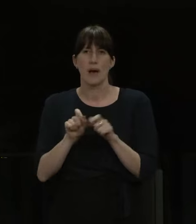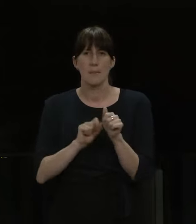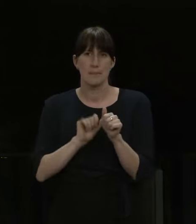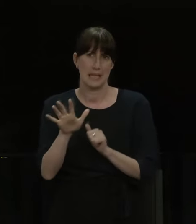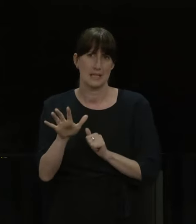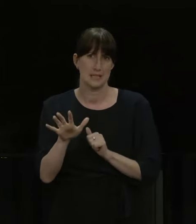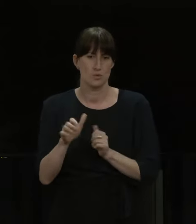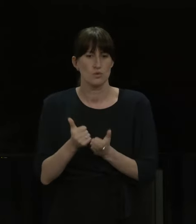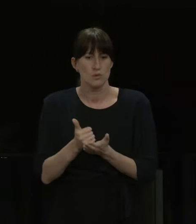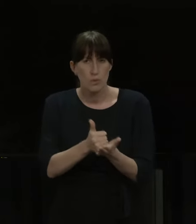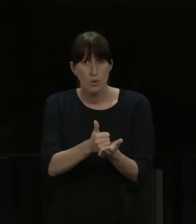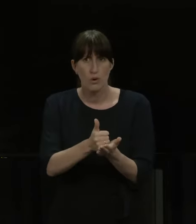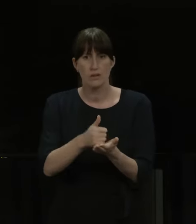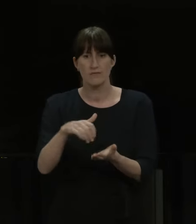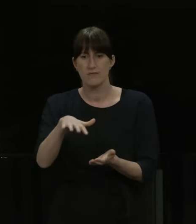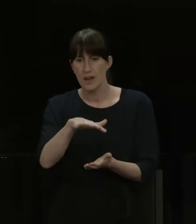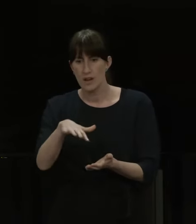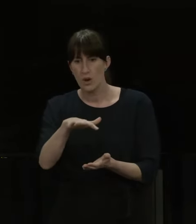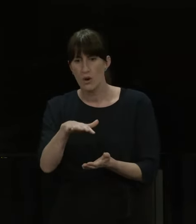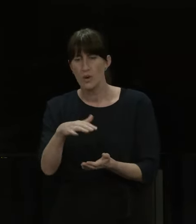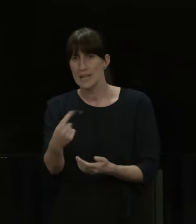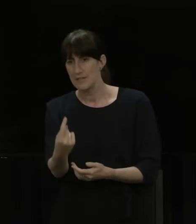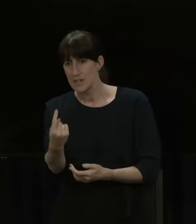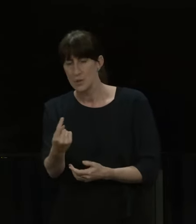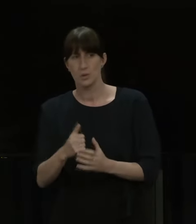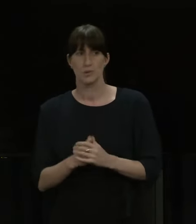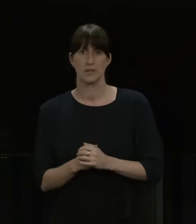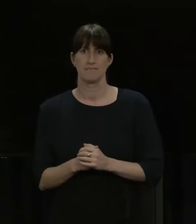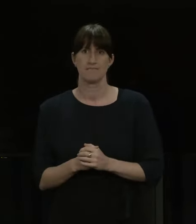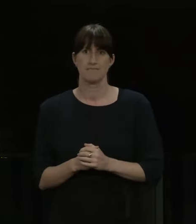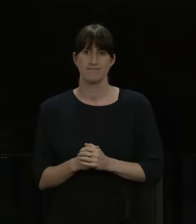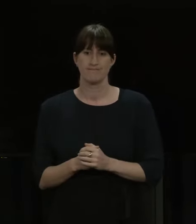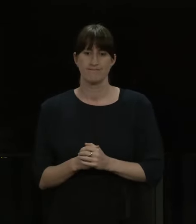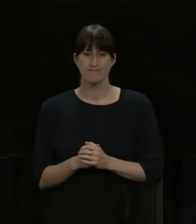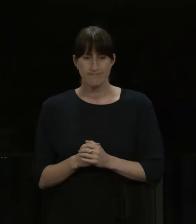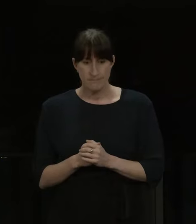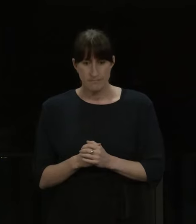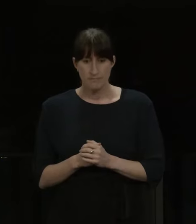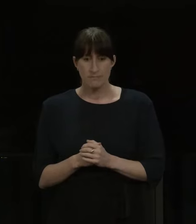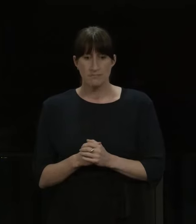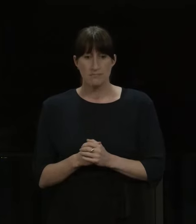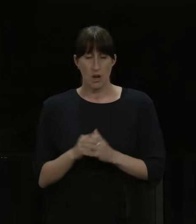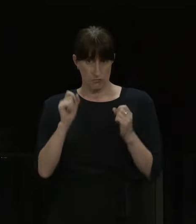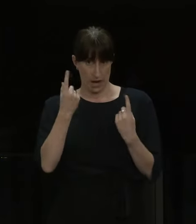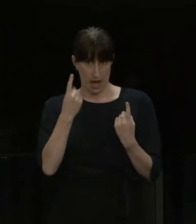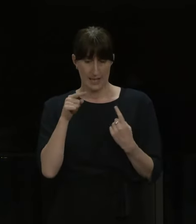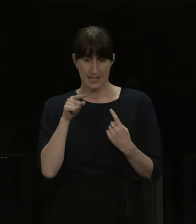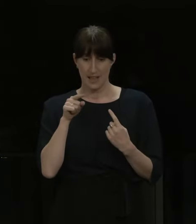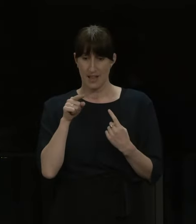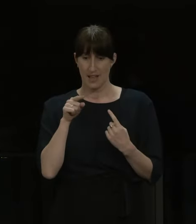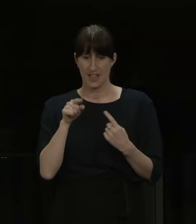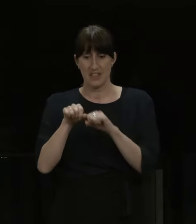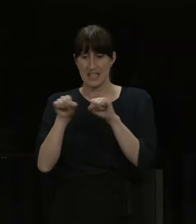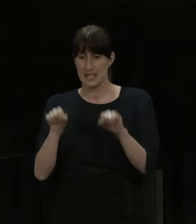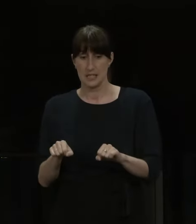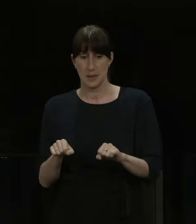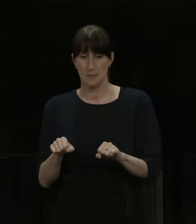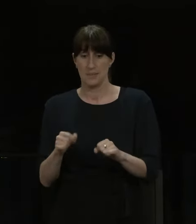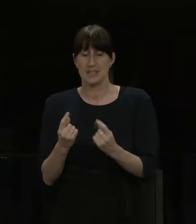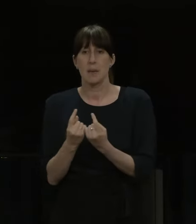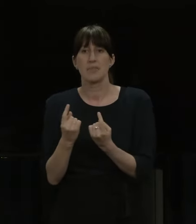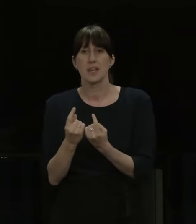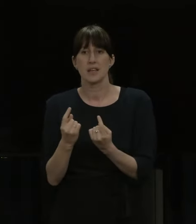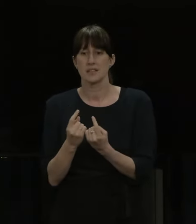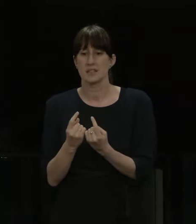individuals. And there were things that didn't go as well as they should have in the system that meant those deaths were potentially